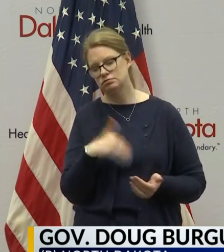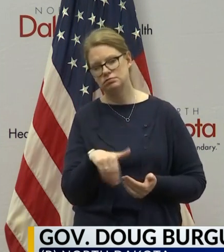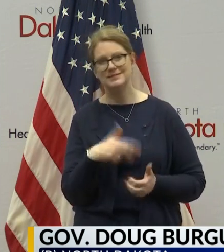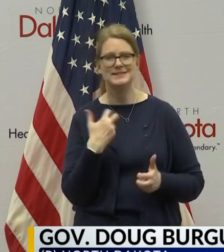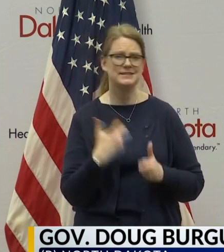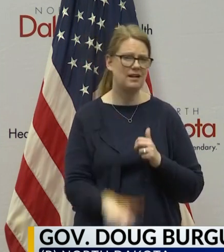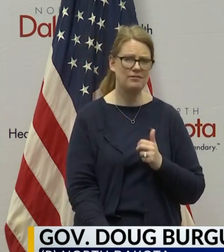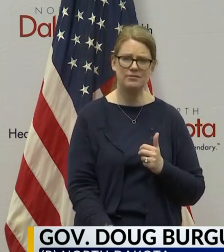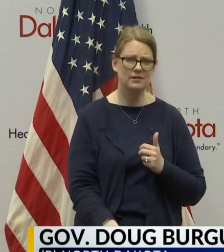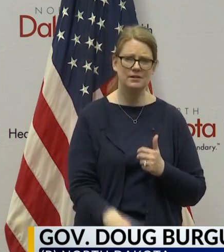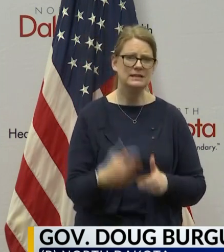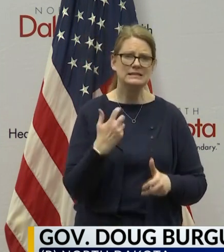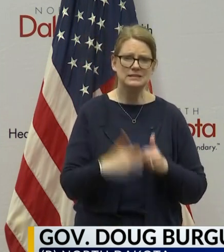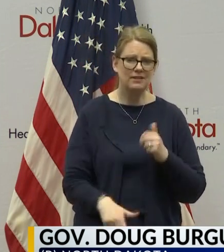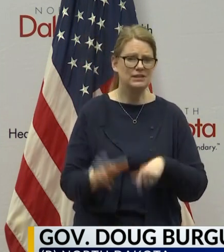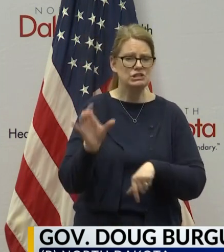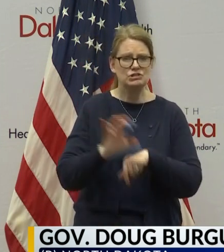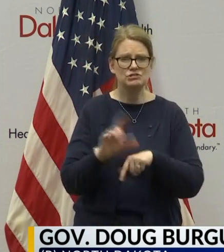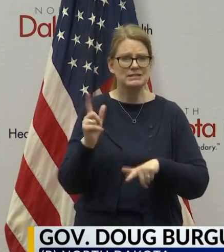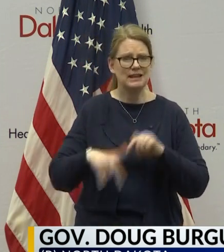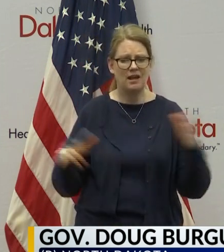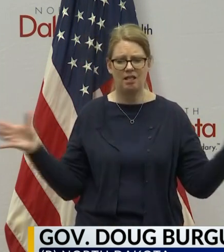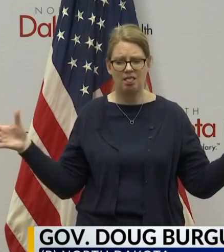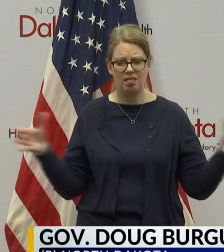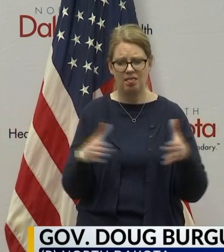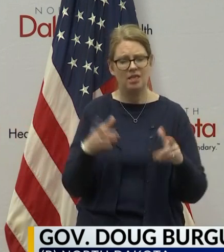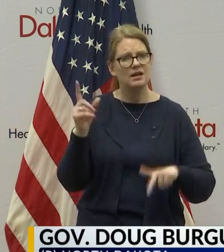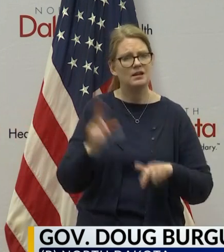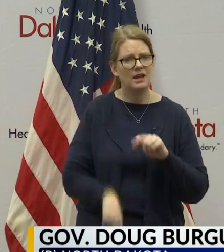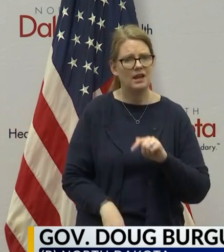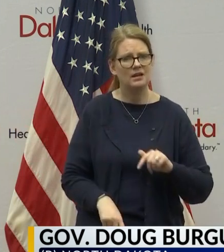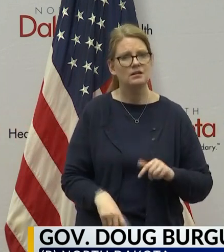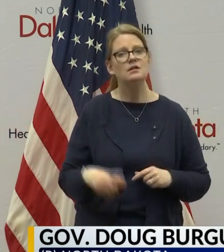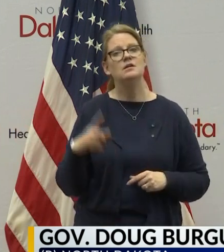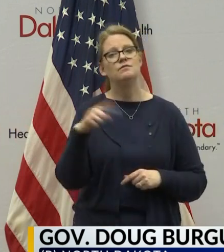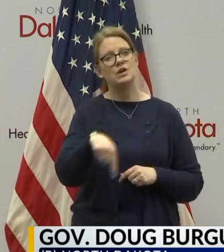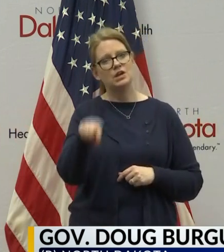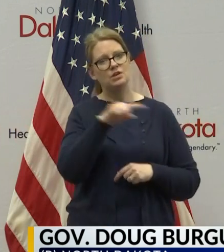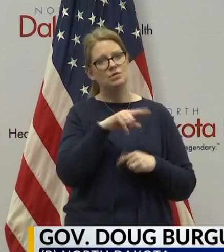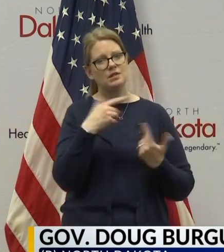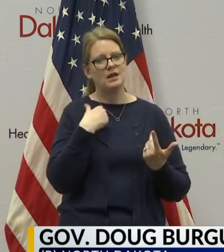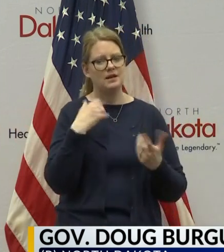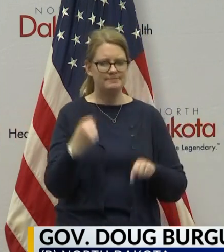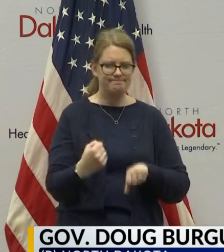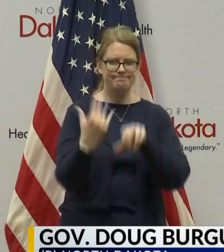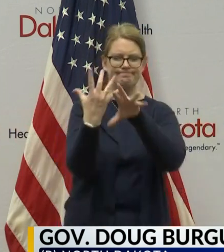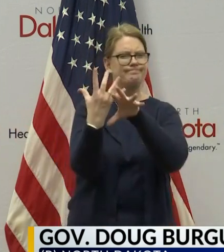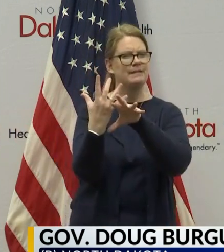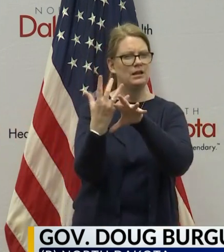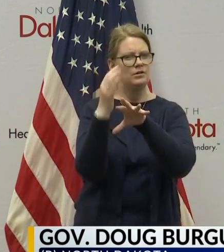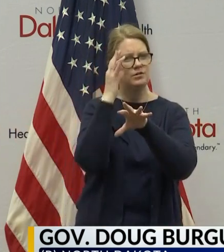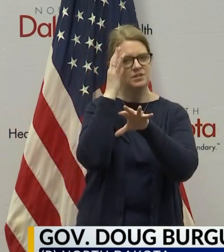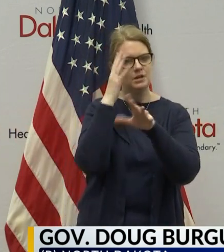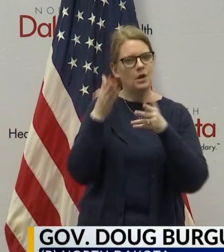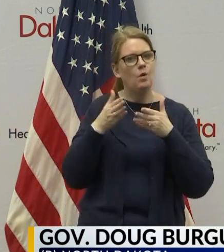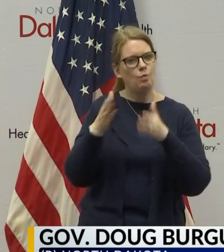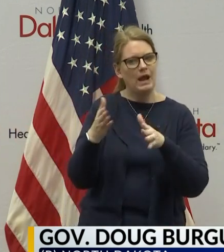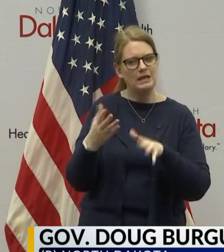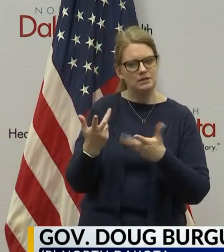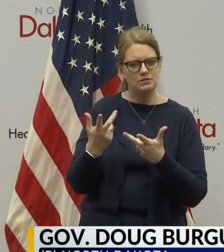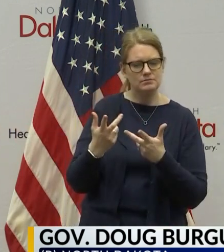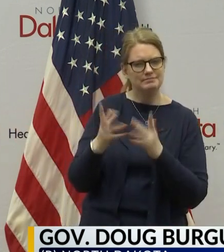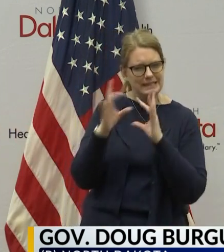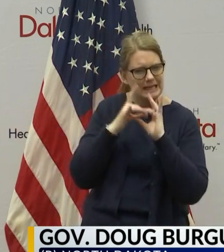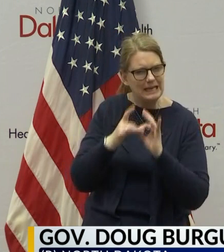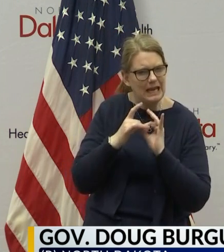to be together as a congregation. But for those of you that found a way to virtually hold services and stay connected and dealing with the spiritual needs